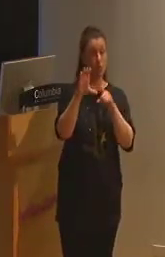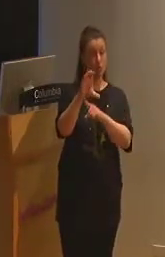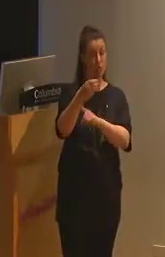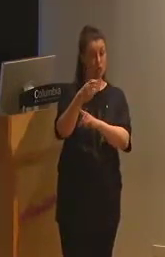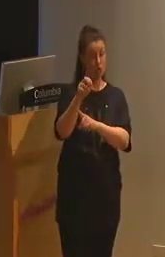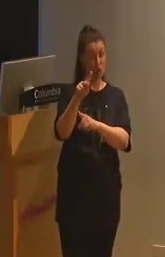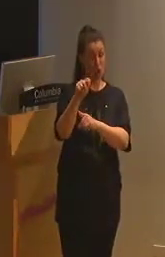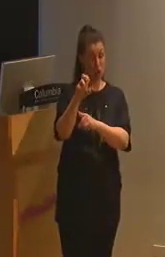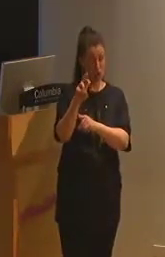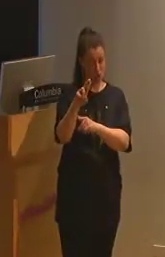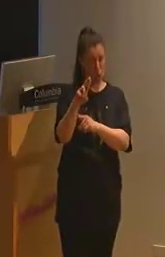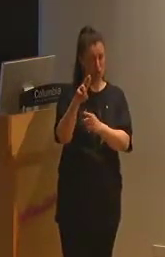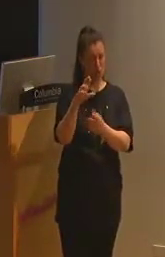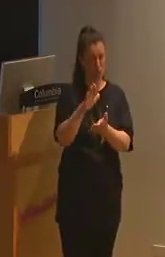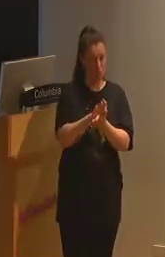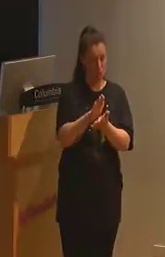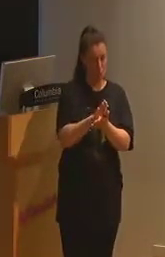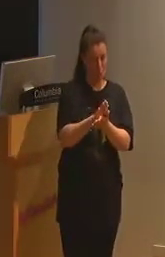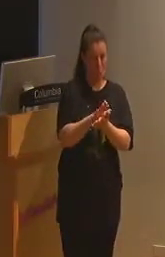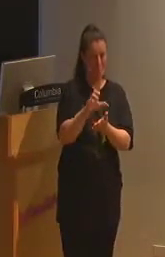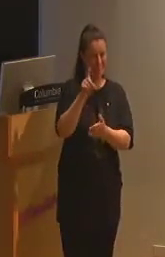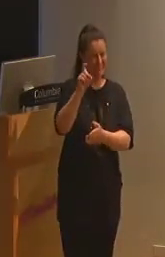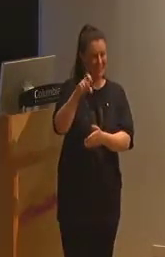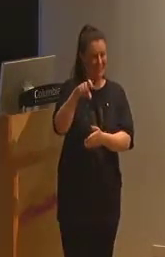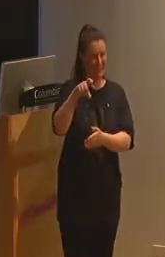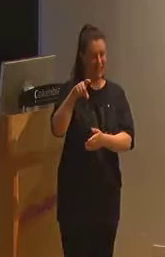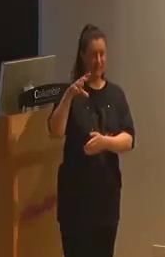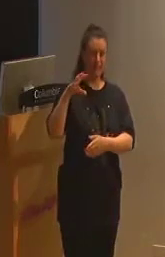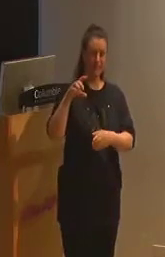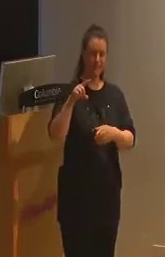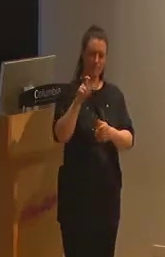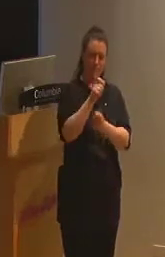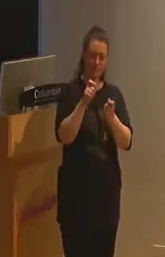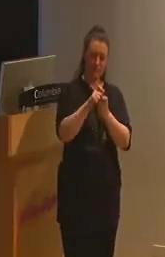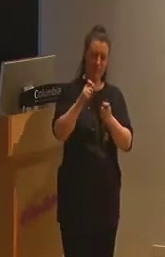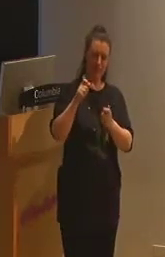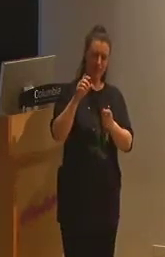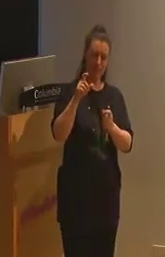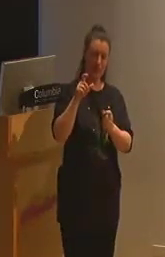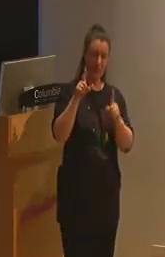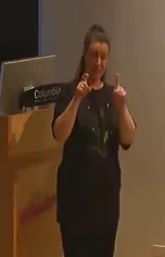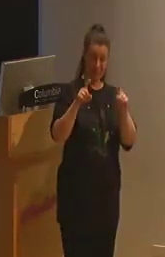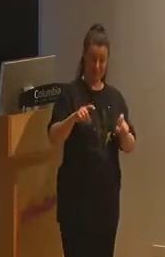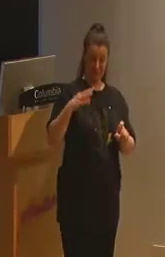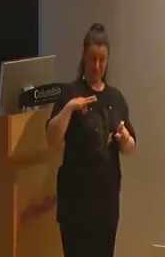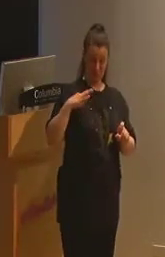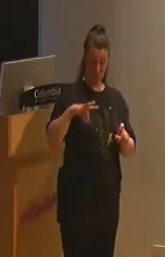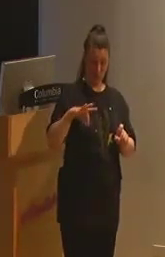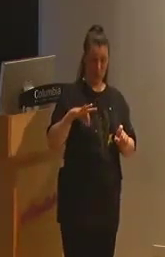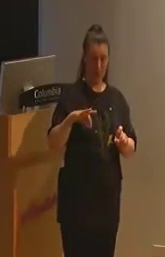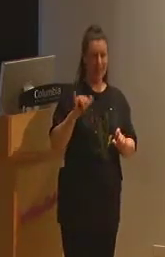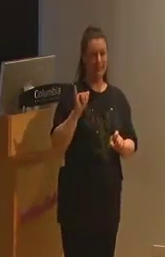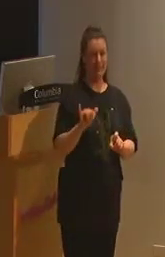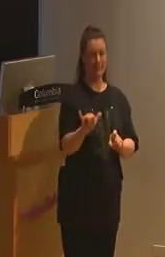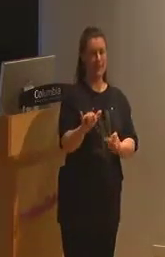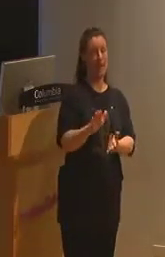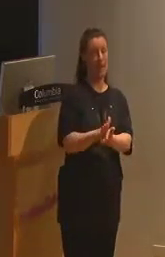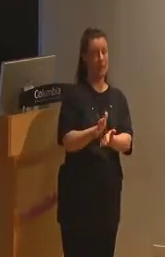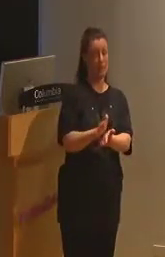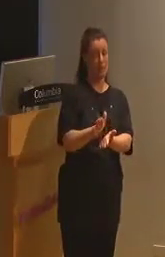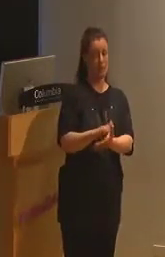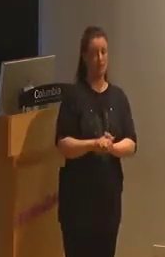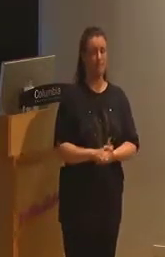level of test scores in order to maintain their charter status. Disability scholars Dudley, Marling, and Baker voiced